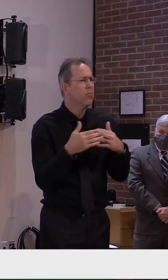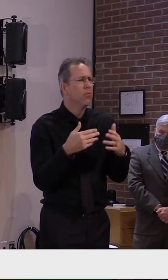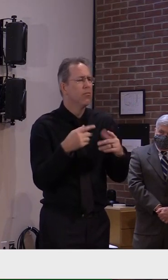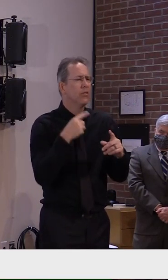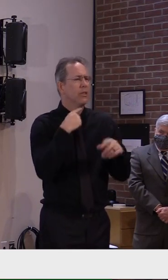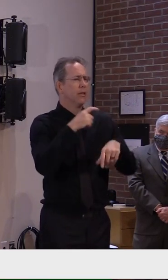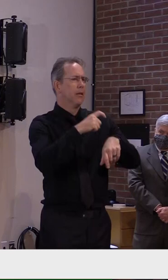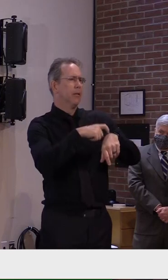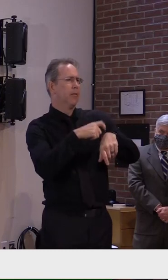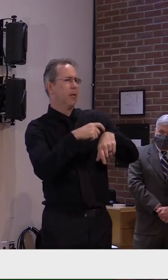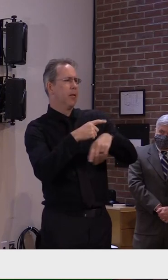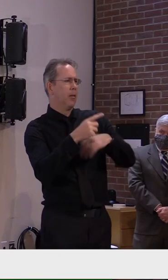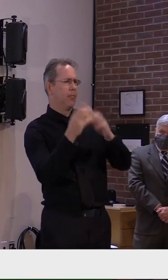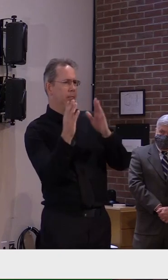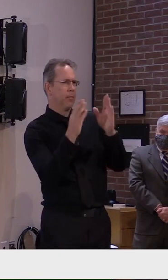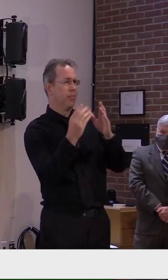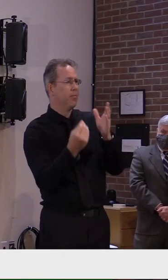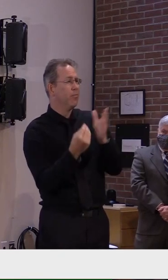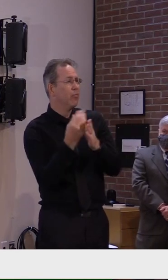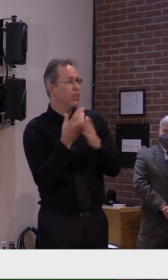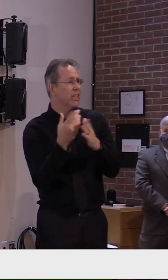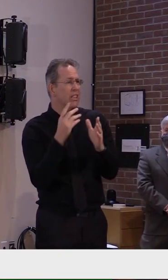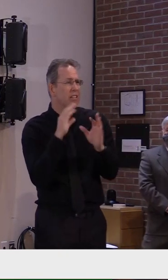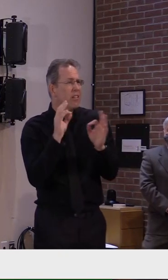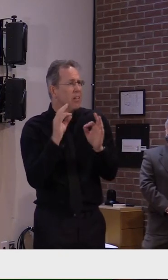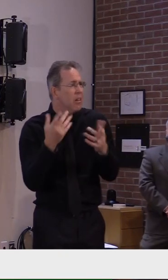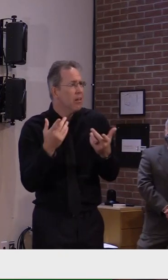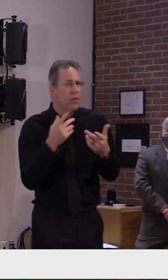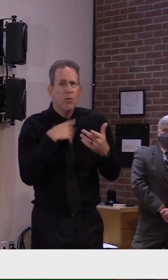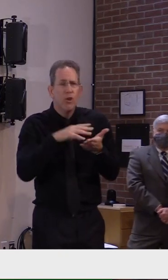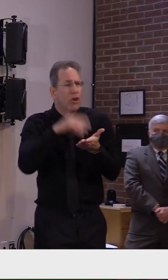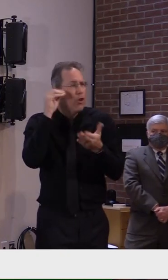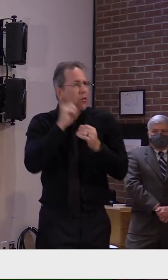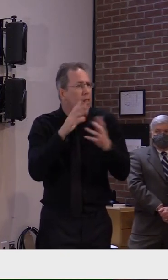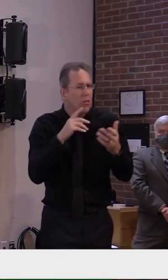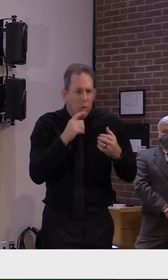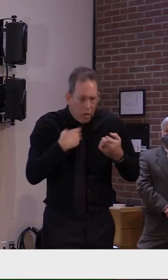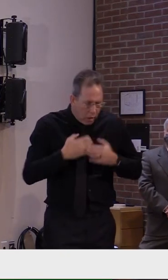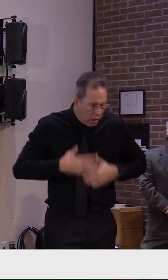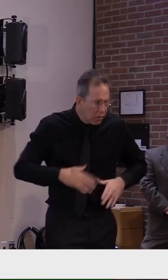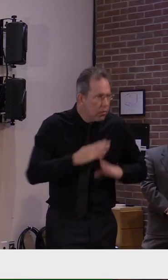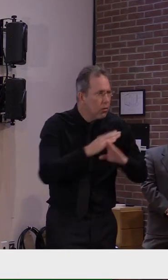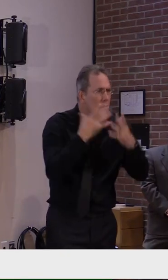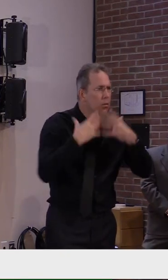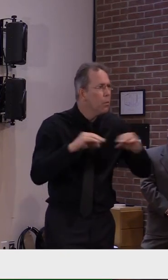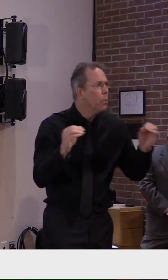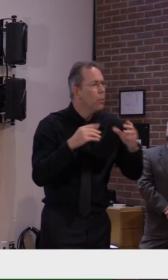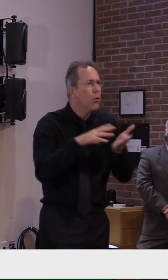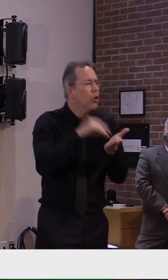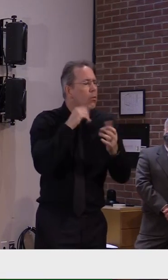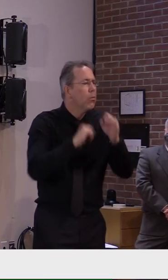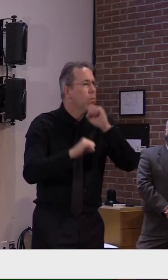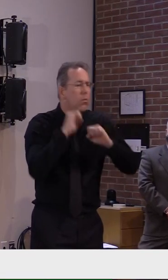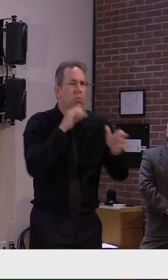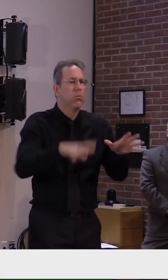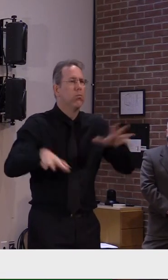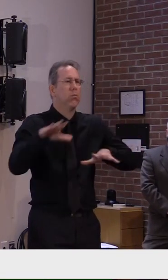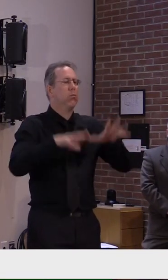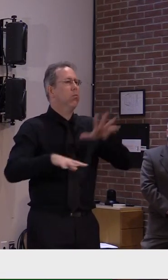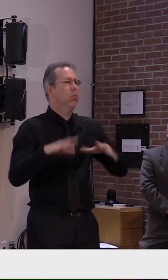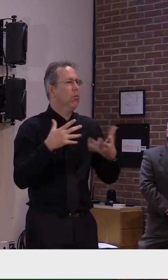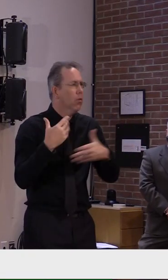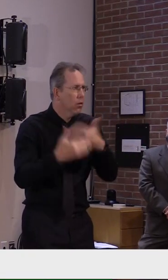no testing, no contact tracing, no PPE, and we didn't know how to even treat people with this virus.